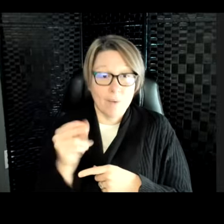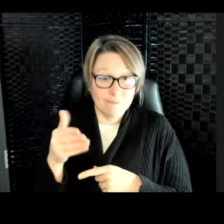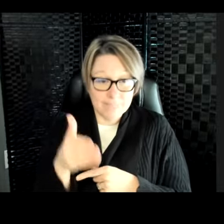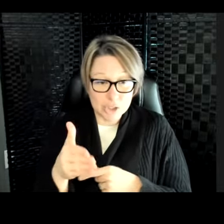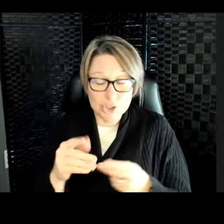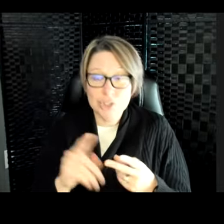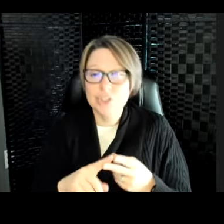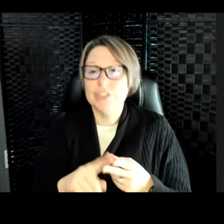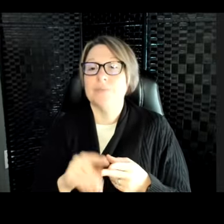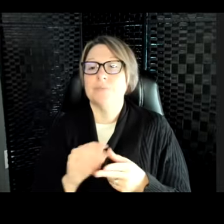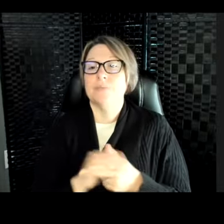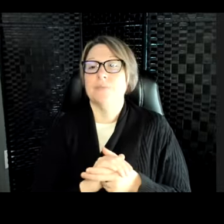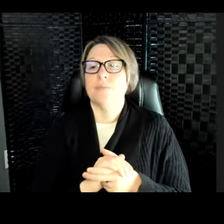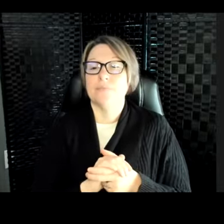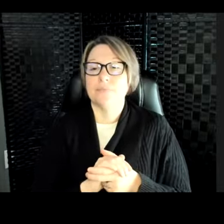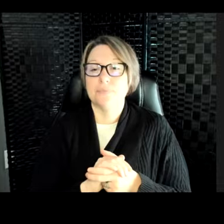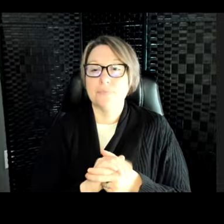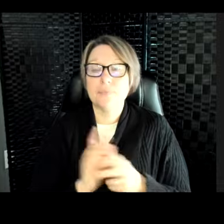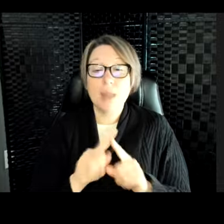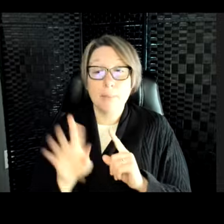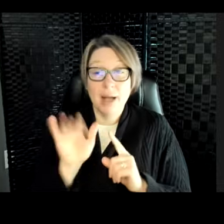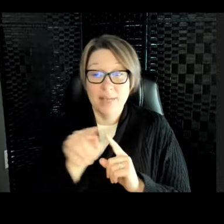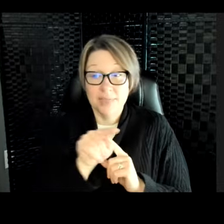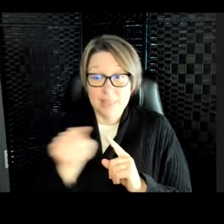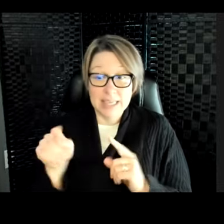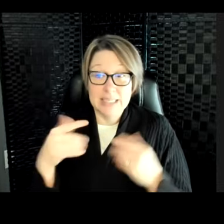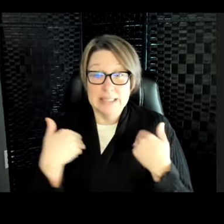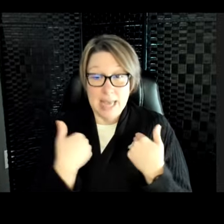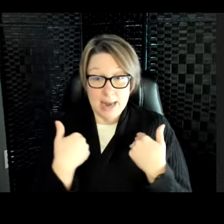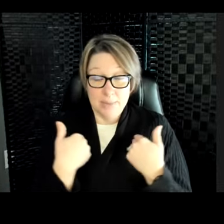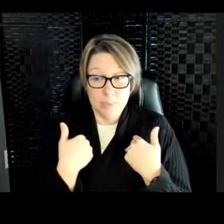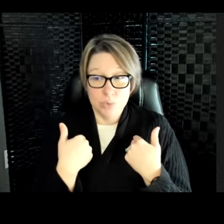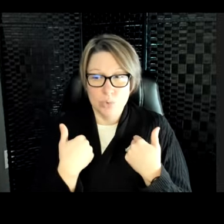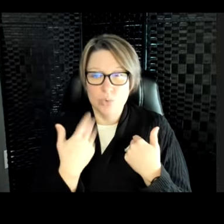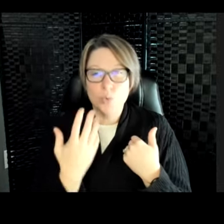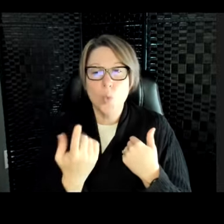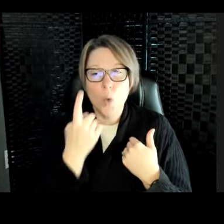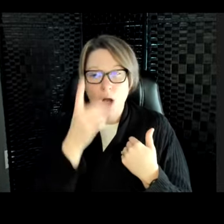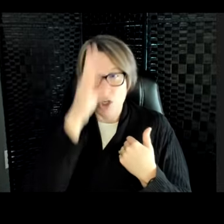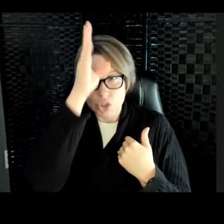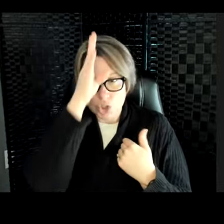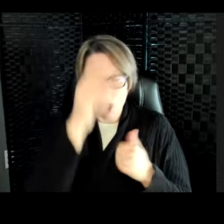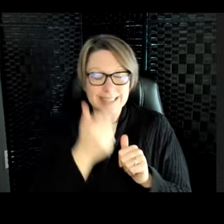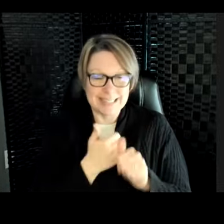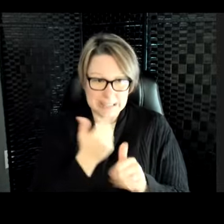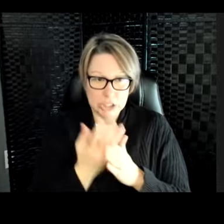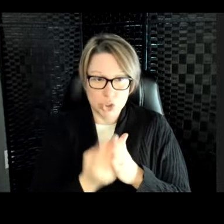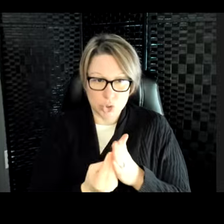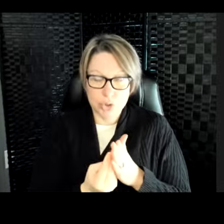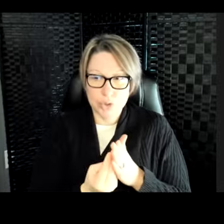But these particular species, one of these sharks is endangered. The one that's about to swim by,